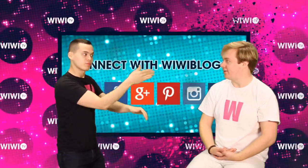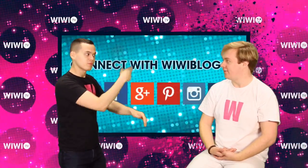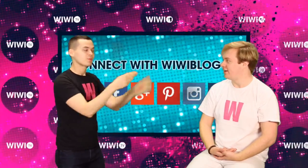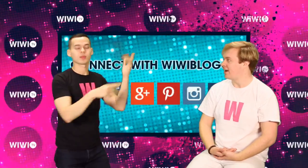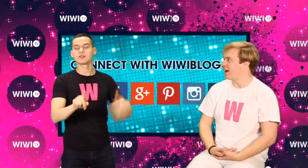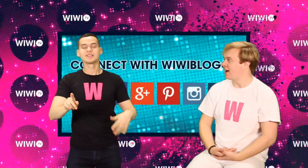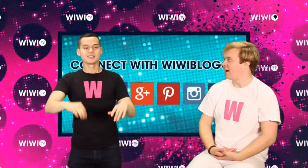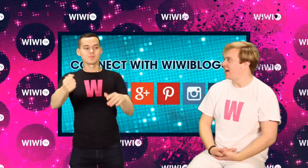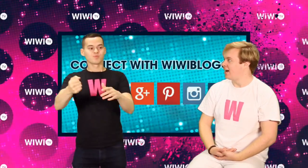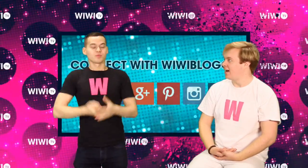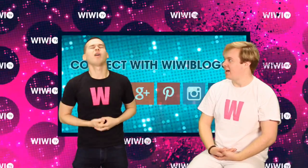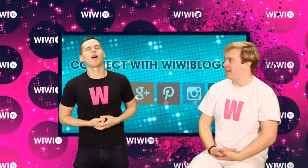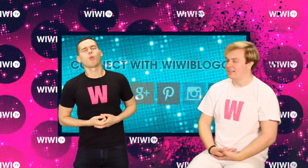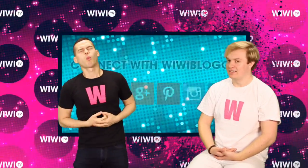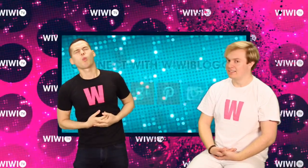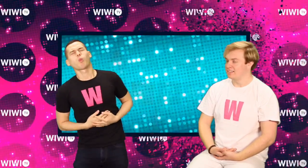No J Please! When dies. You look We'll be